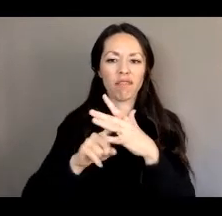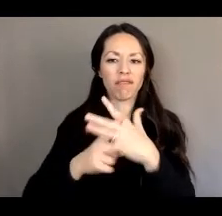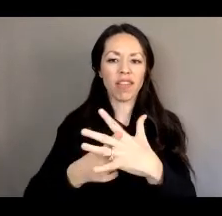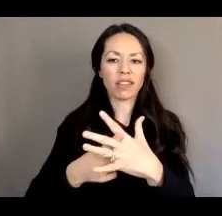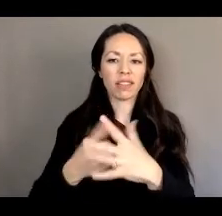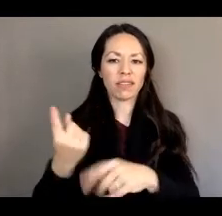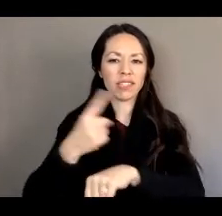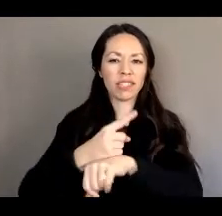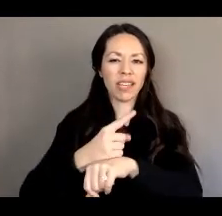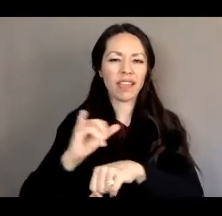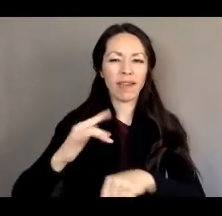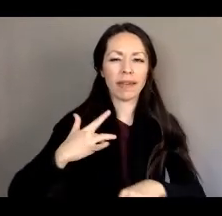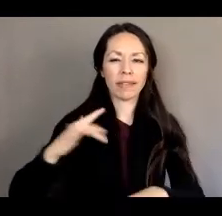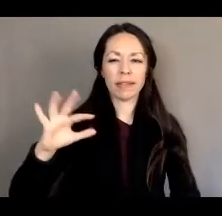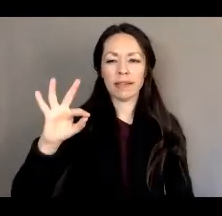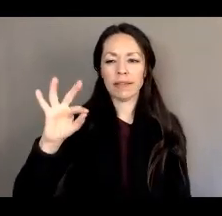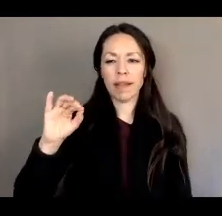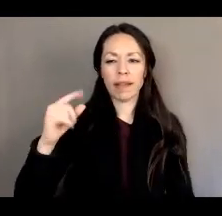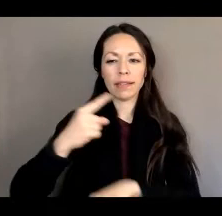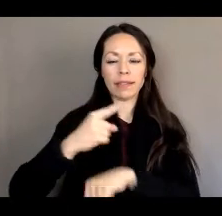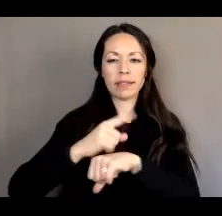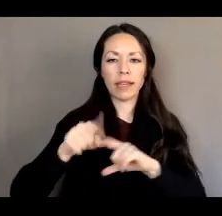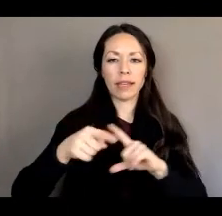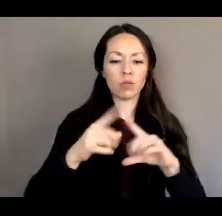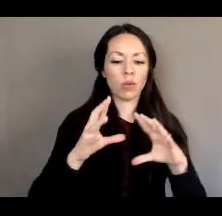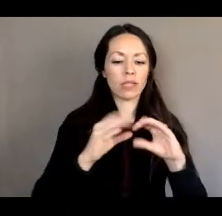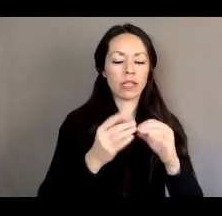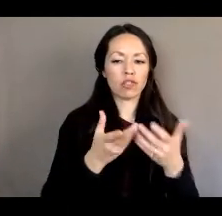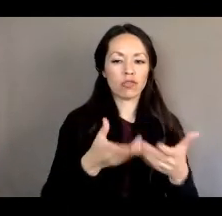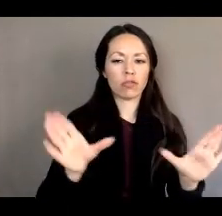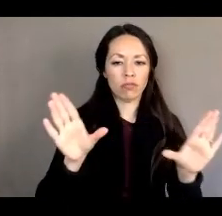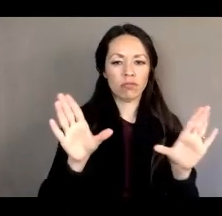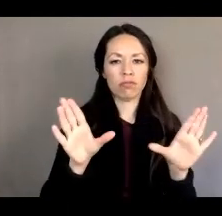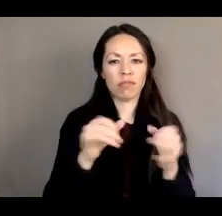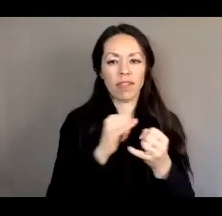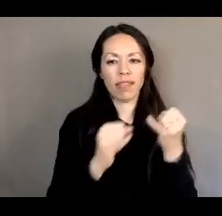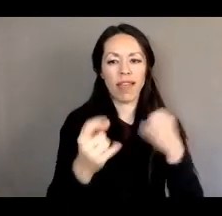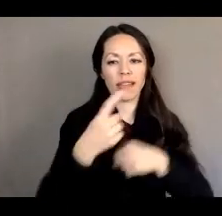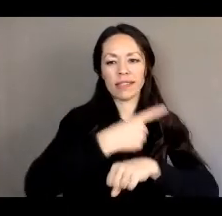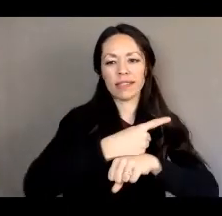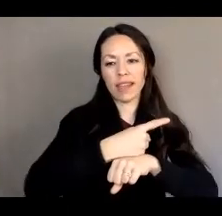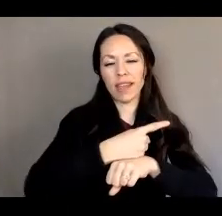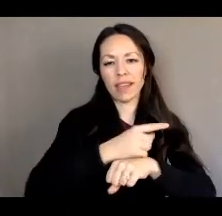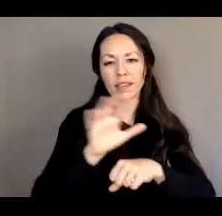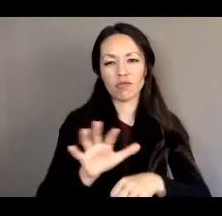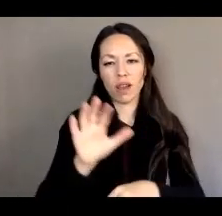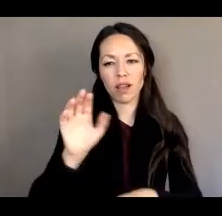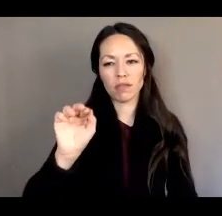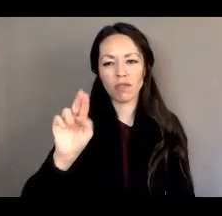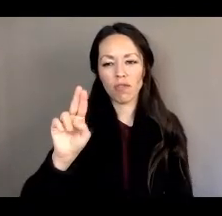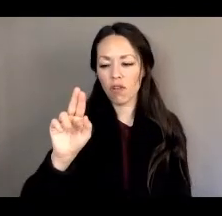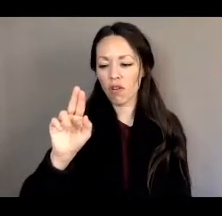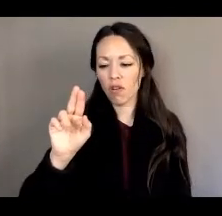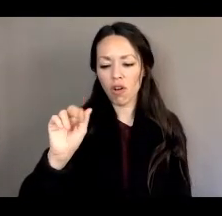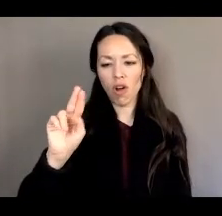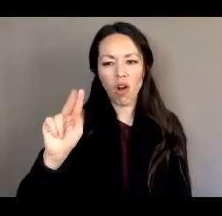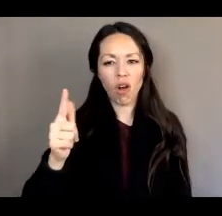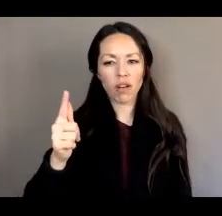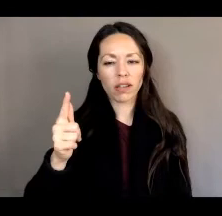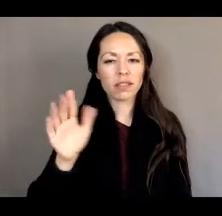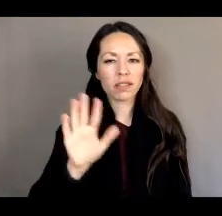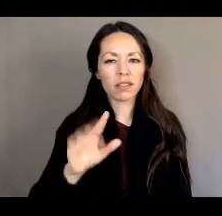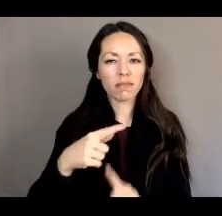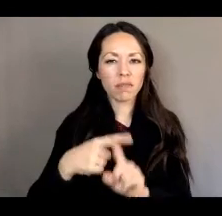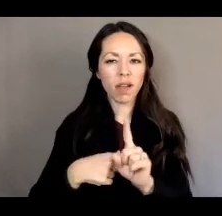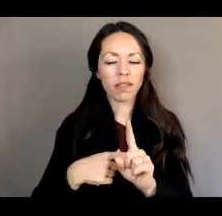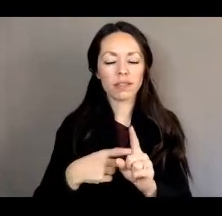90 days after the end of session. Sineadai, which is around August. So we've got these